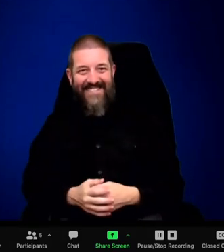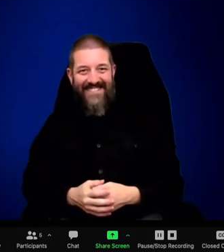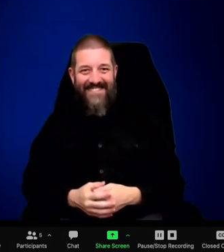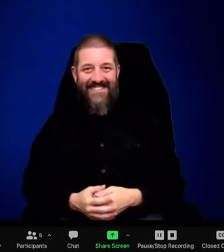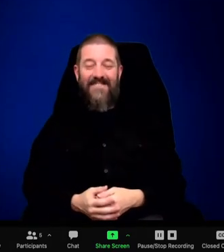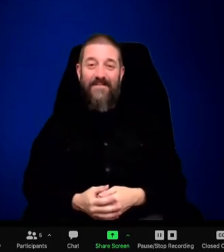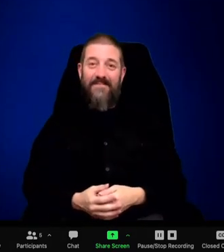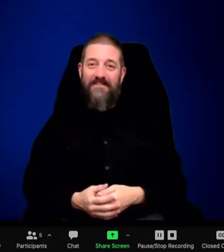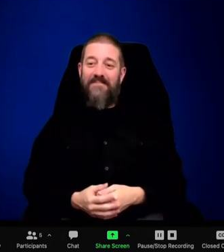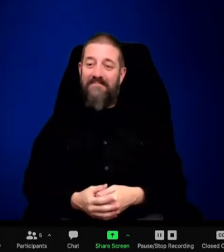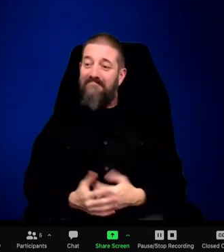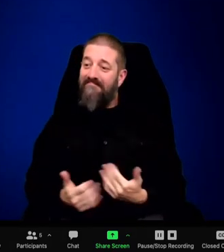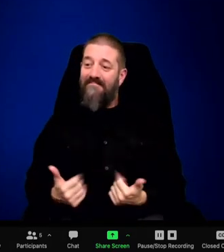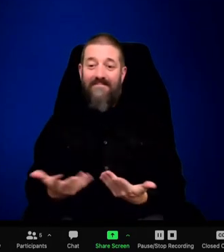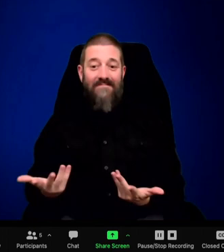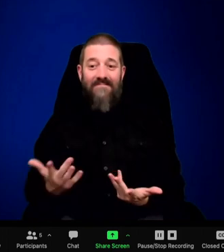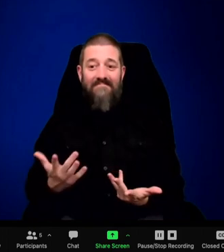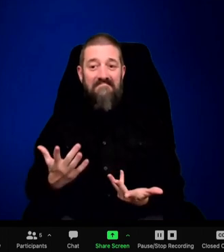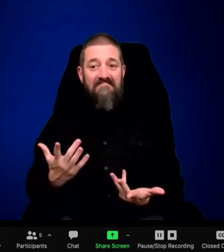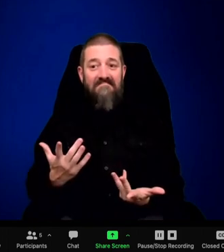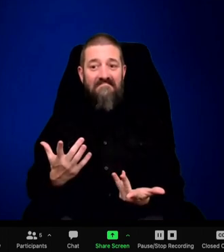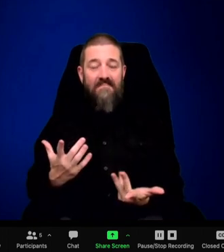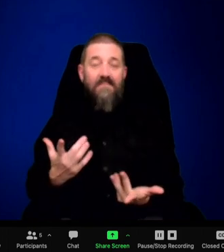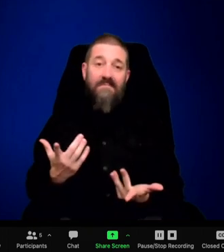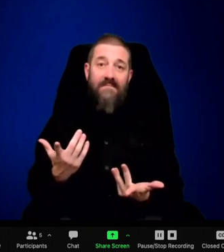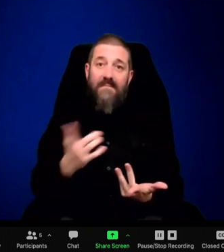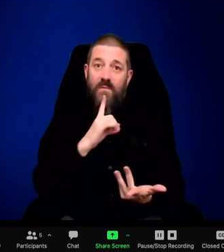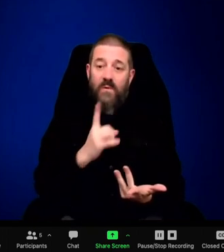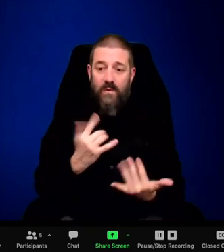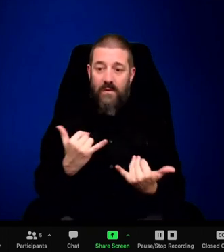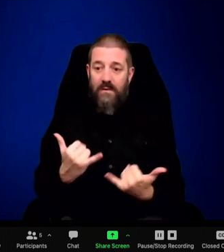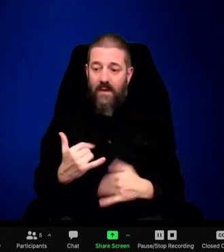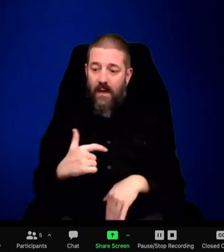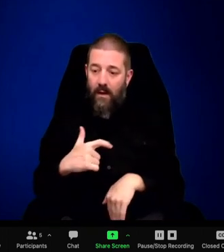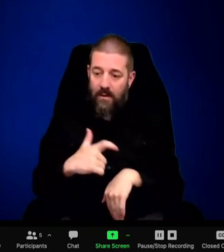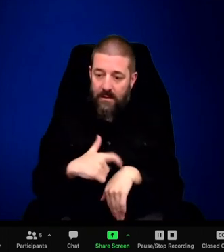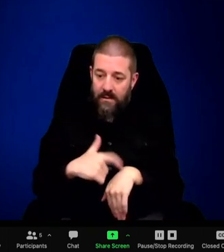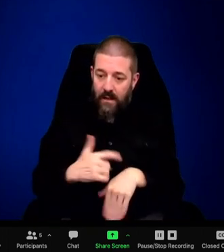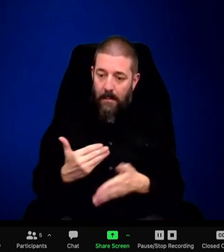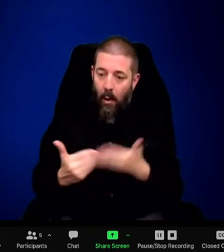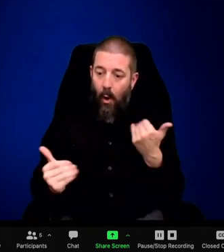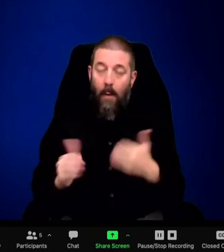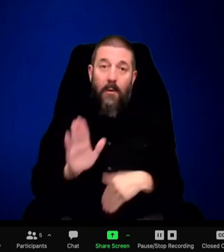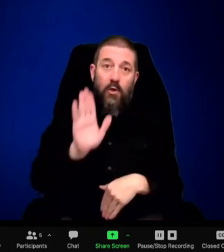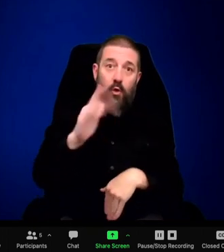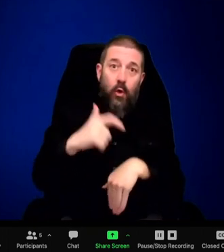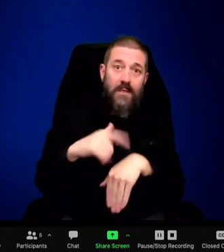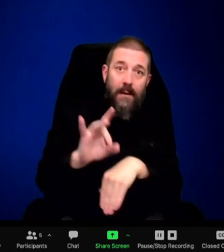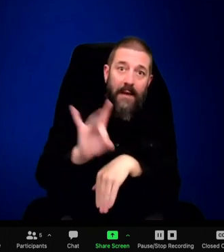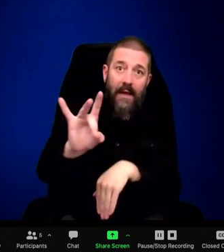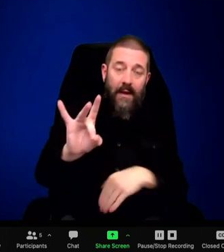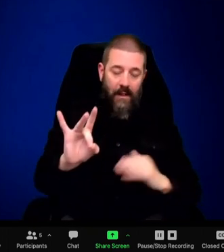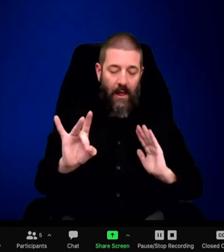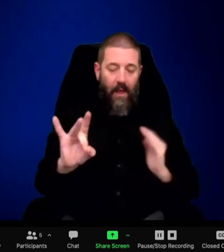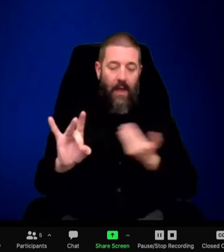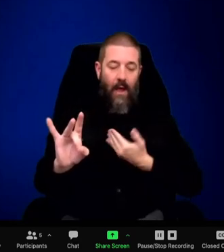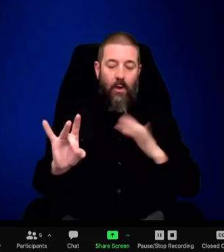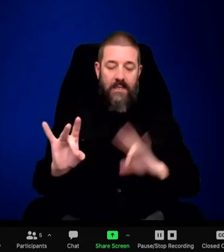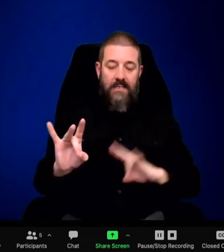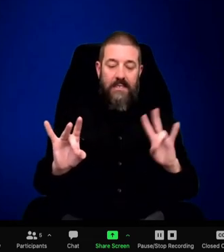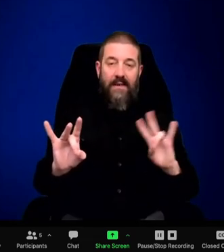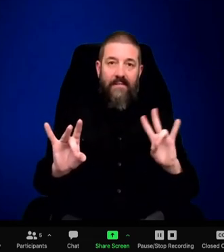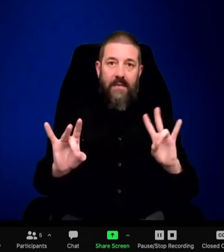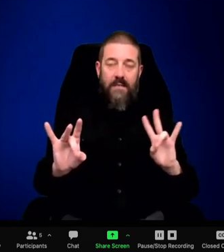for friends to drive me, which when you're a guy, that's kind of a hard thing to accept, but I had to accept it.